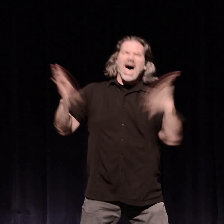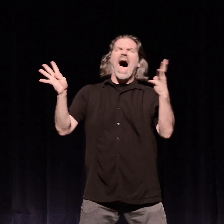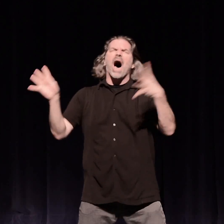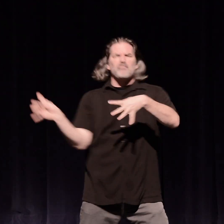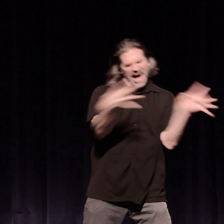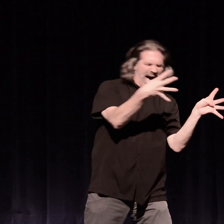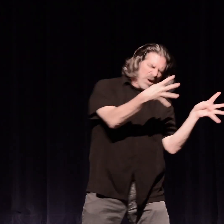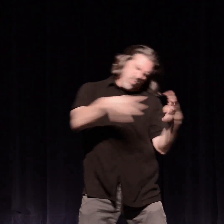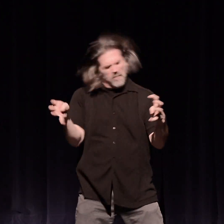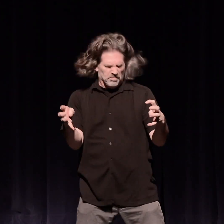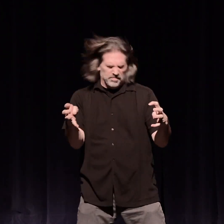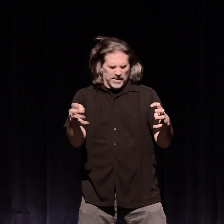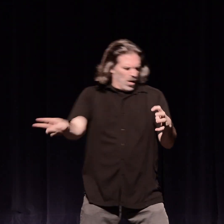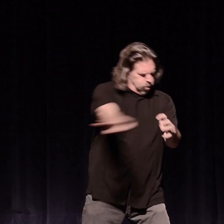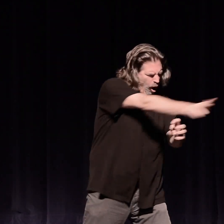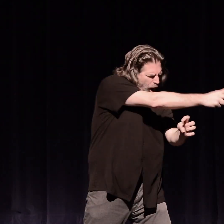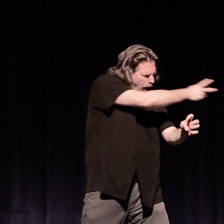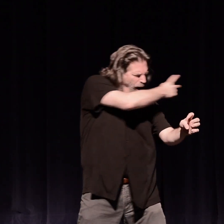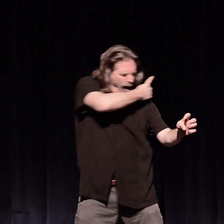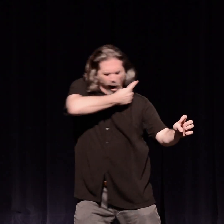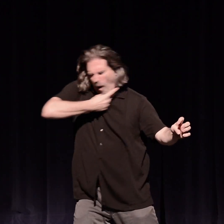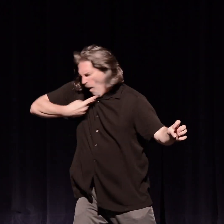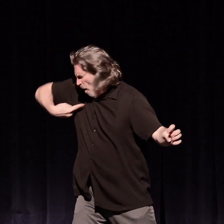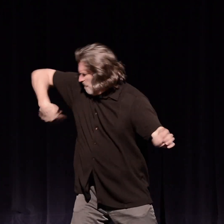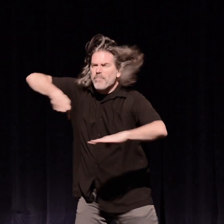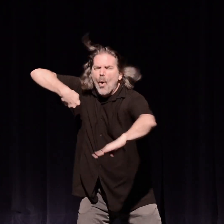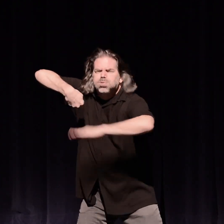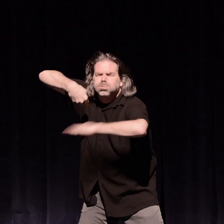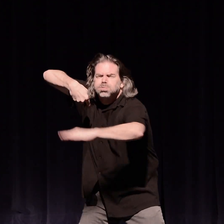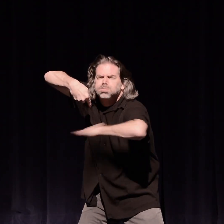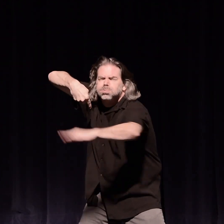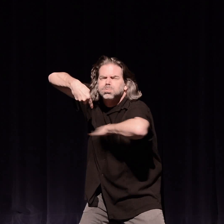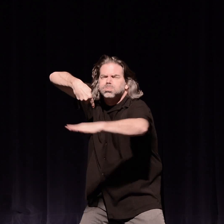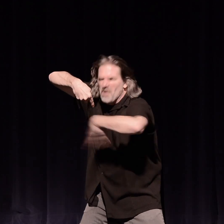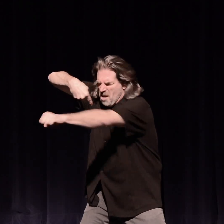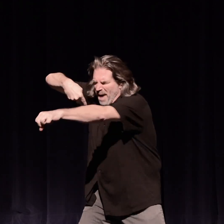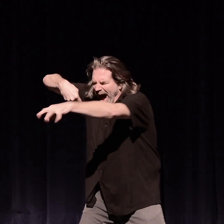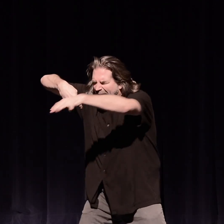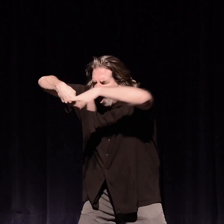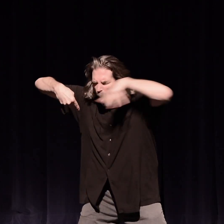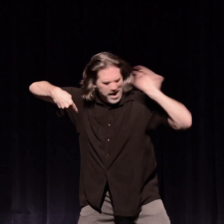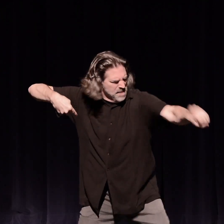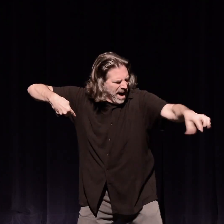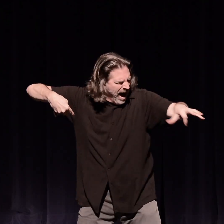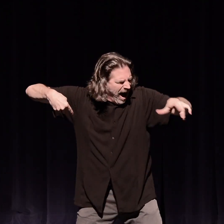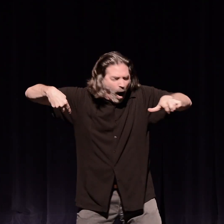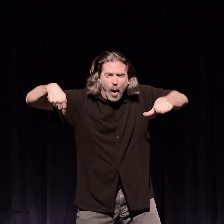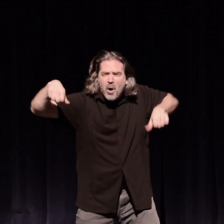and then it soars over cannons pounding,